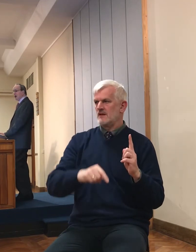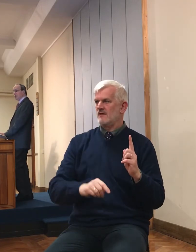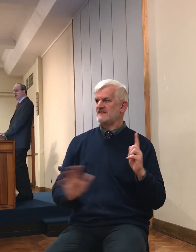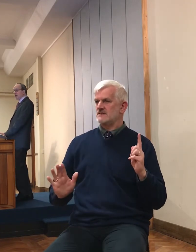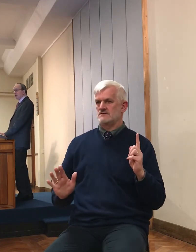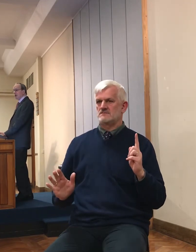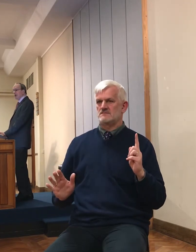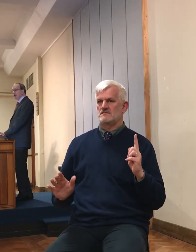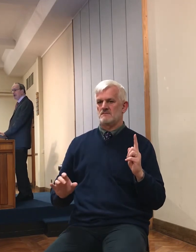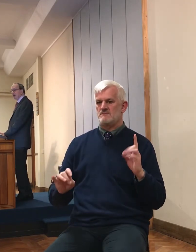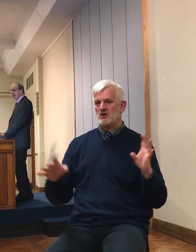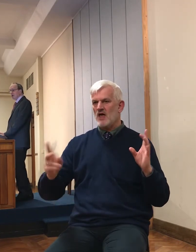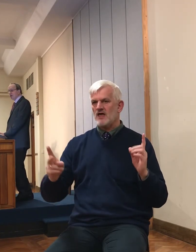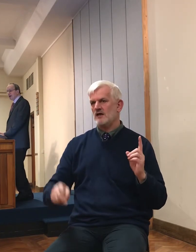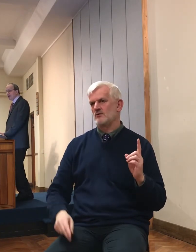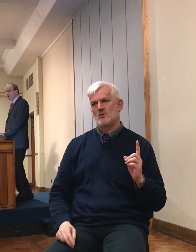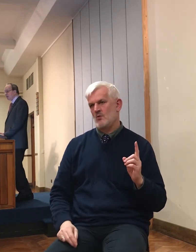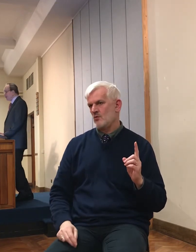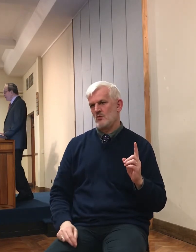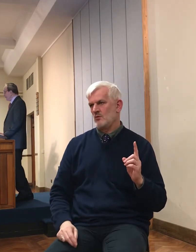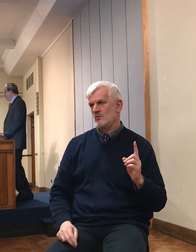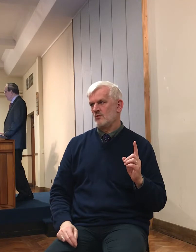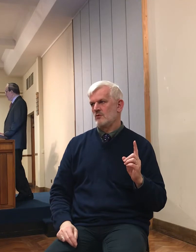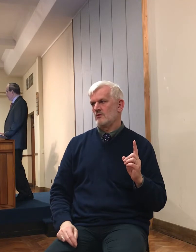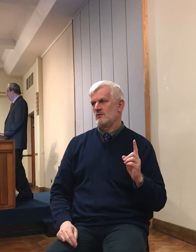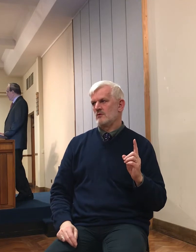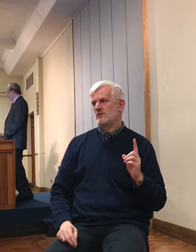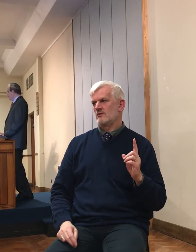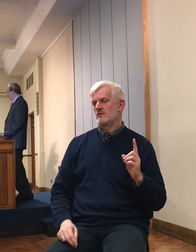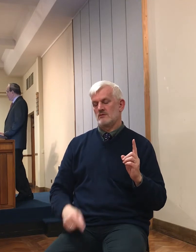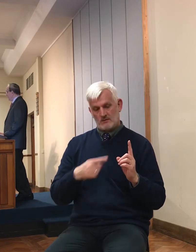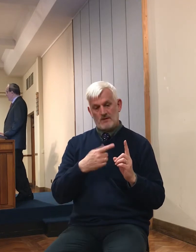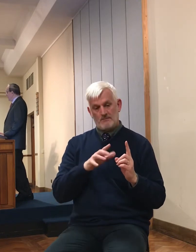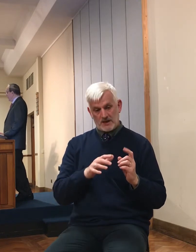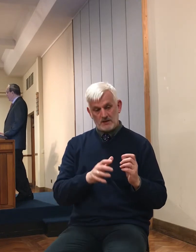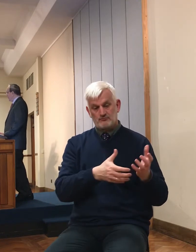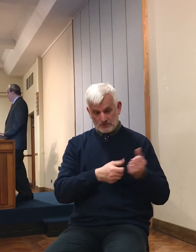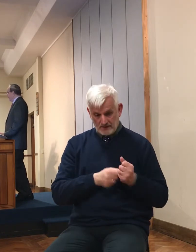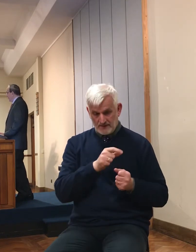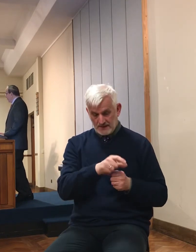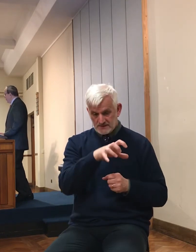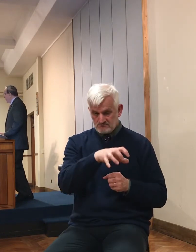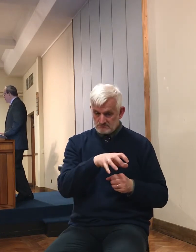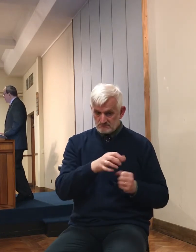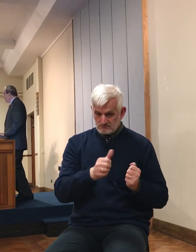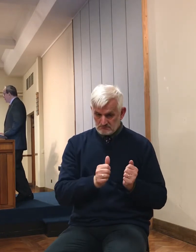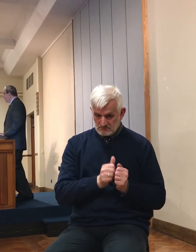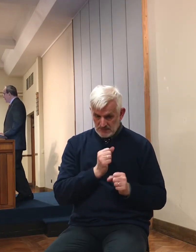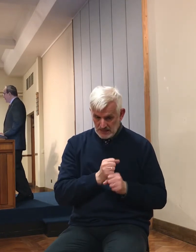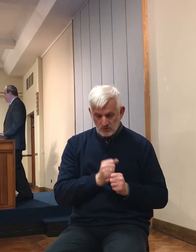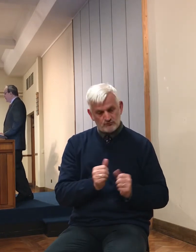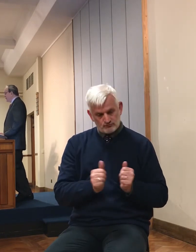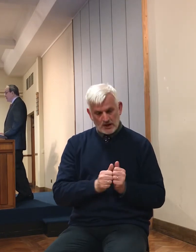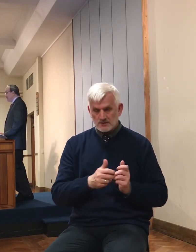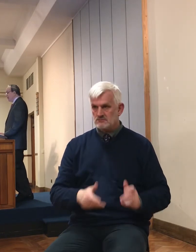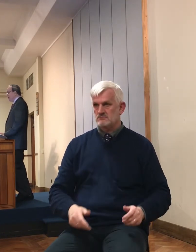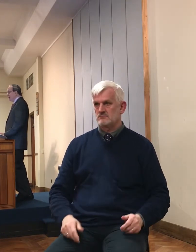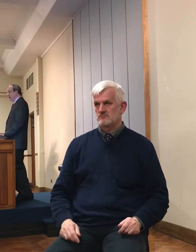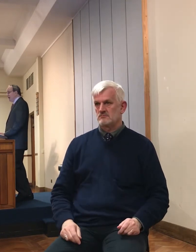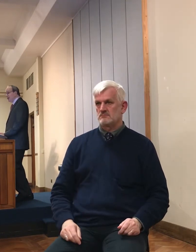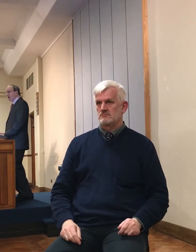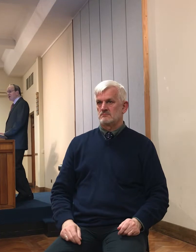who had come to you for mercy was right and proper. They had served their task. Now you have to exercise faith.